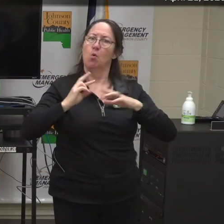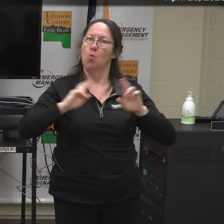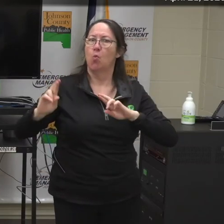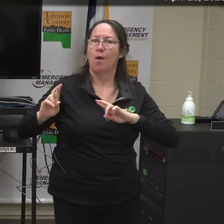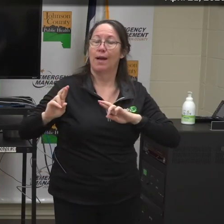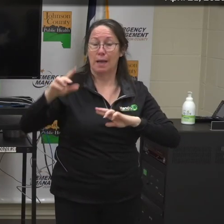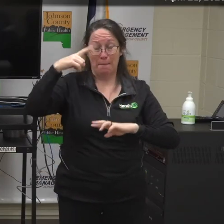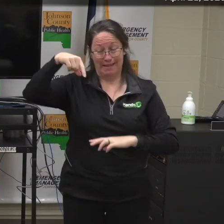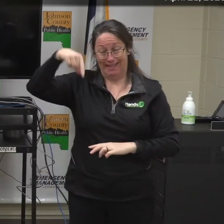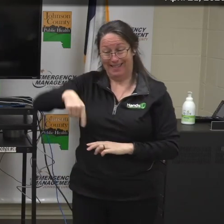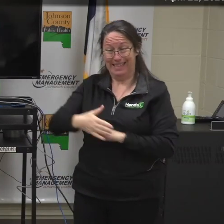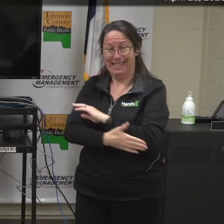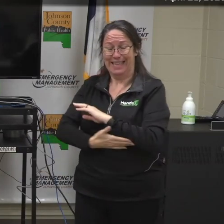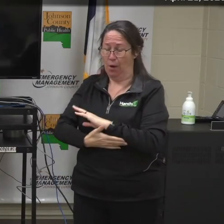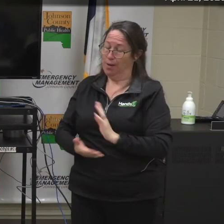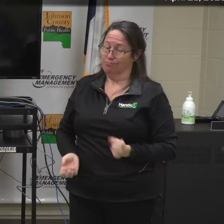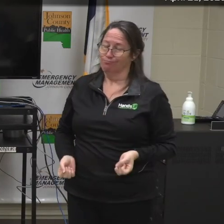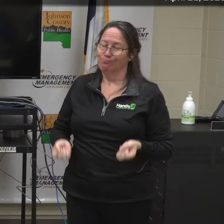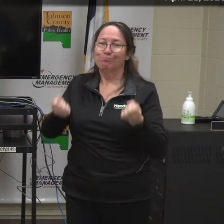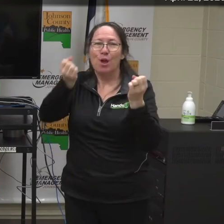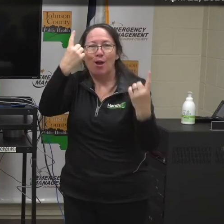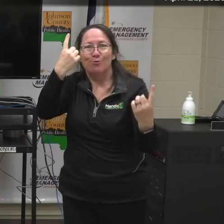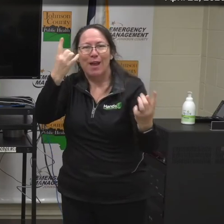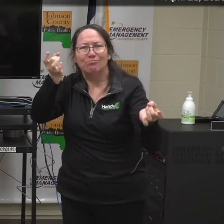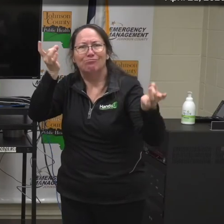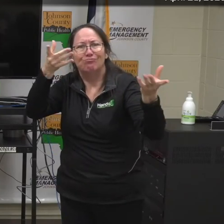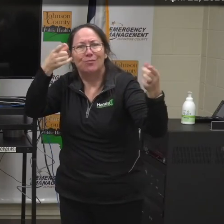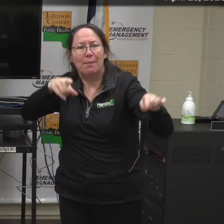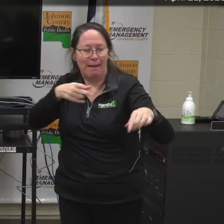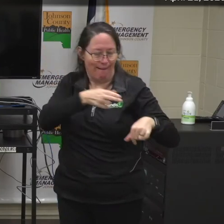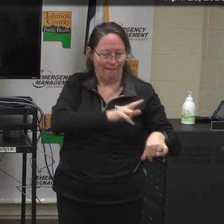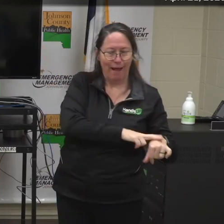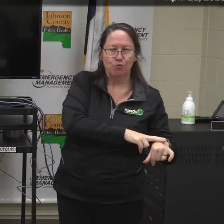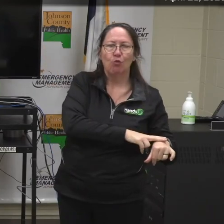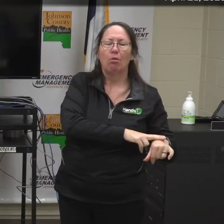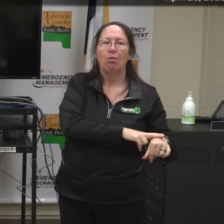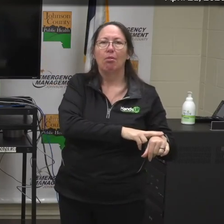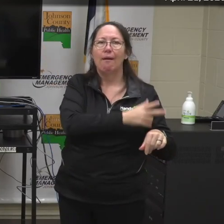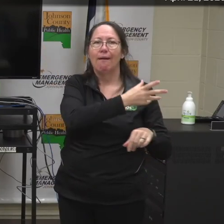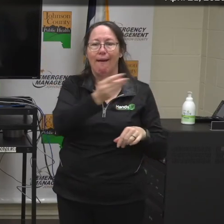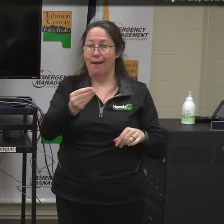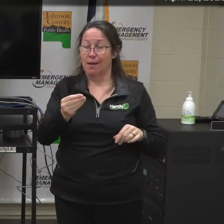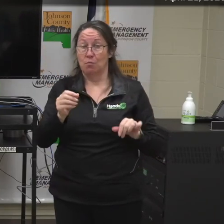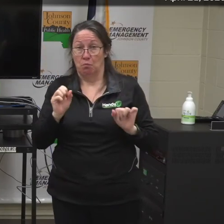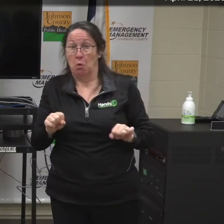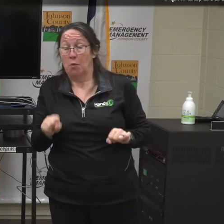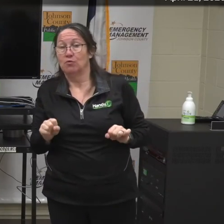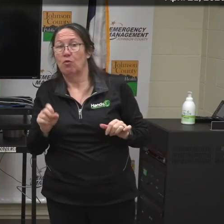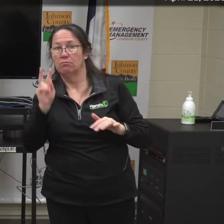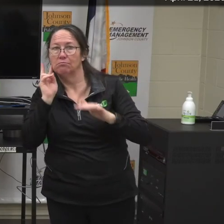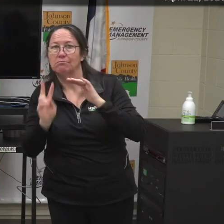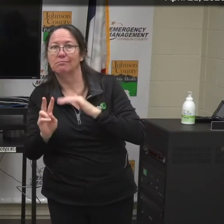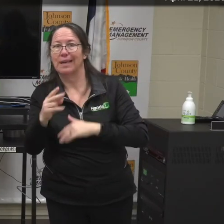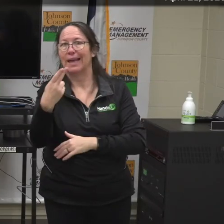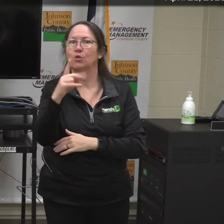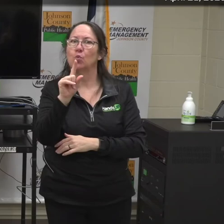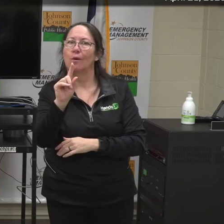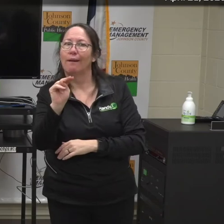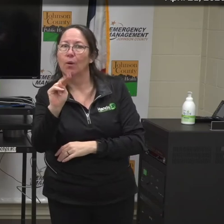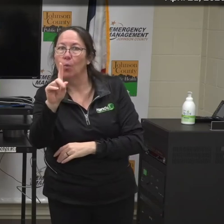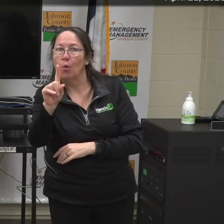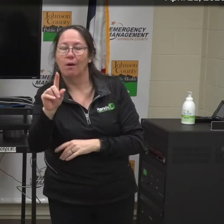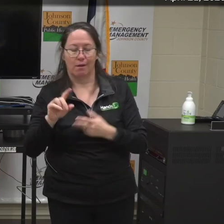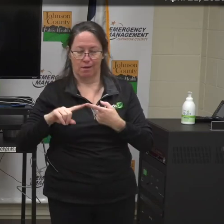just because Johnson County is no stranger to disasters, both natural and other types like H1N1,